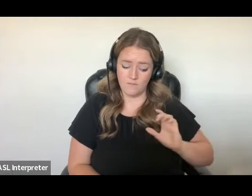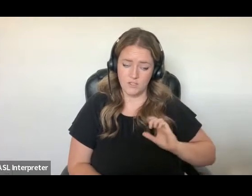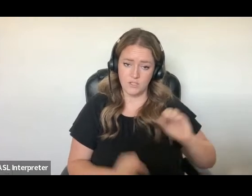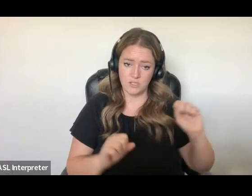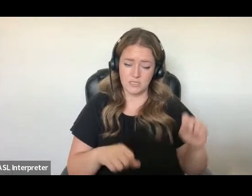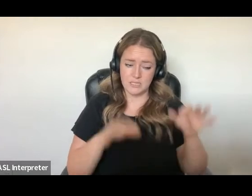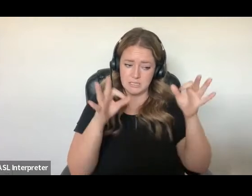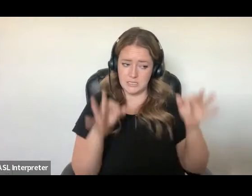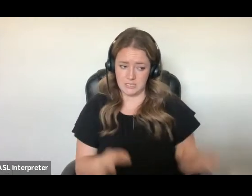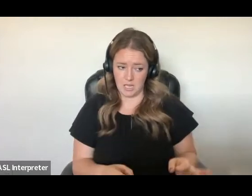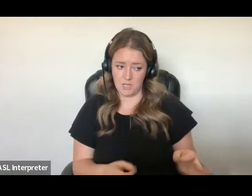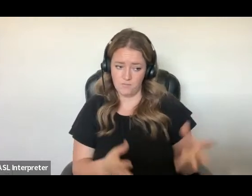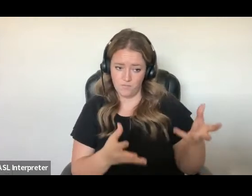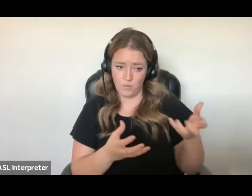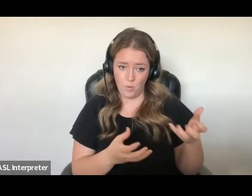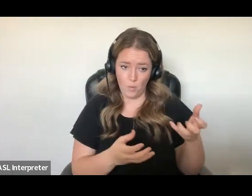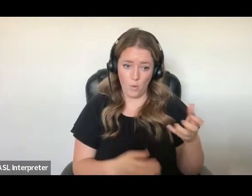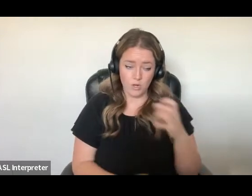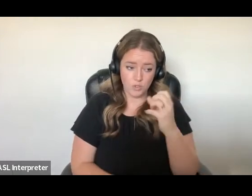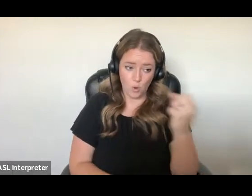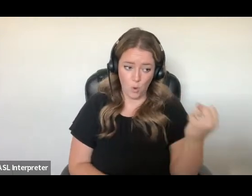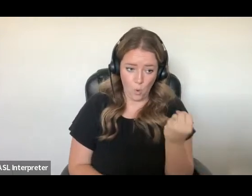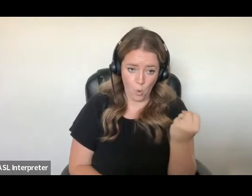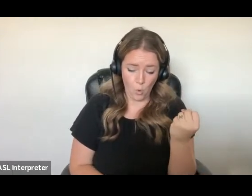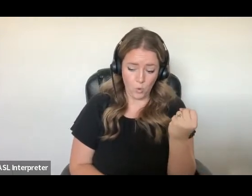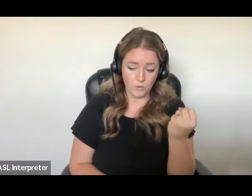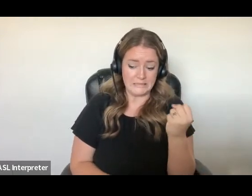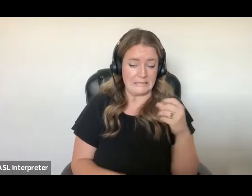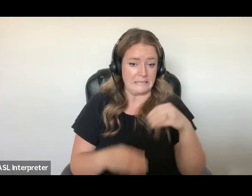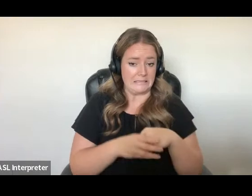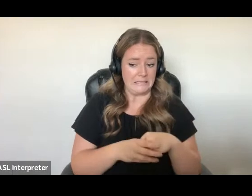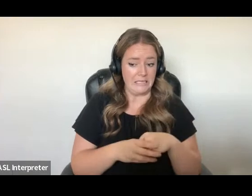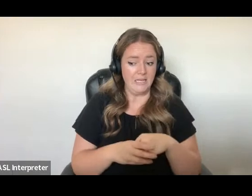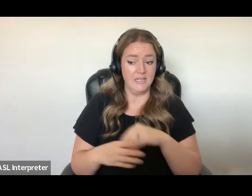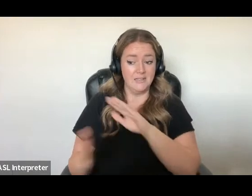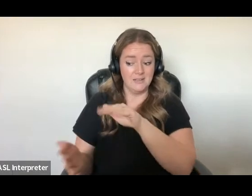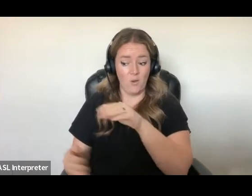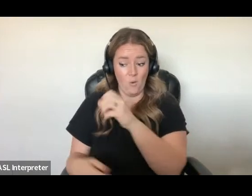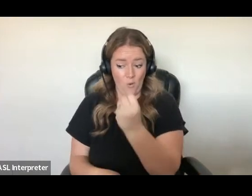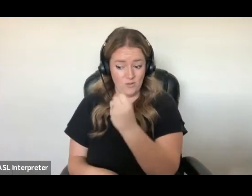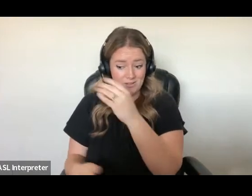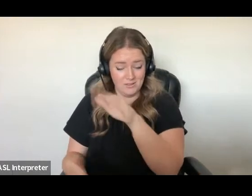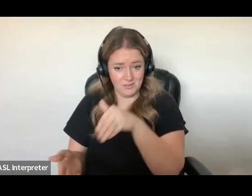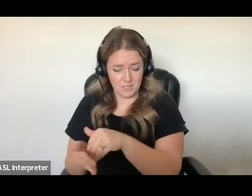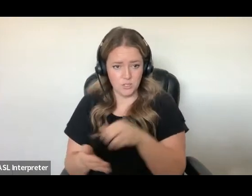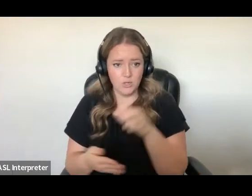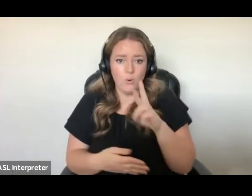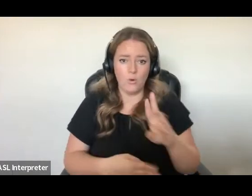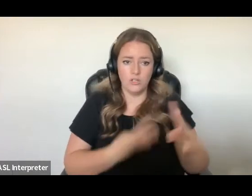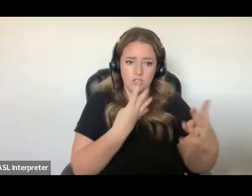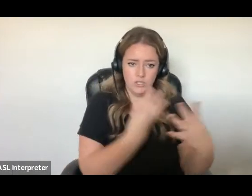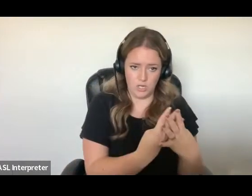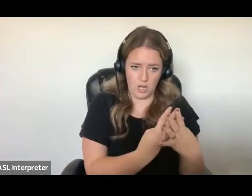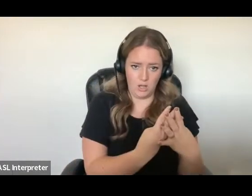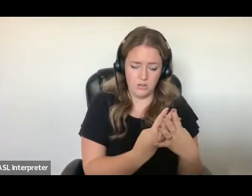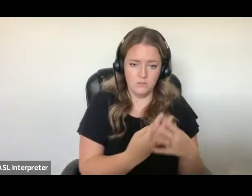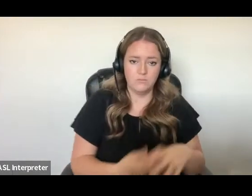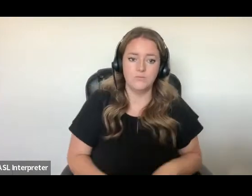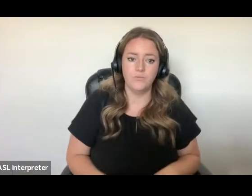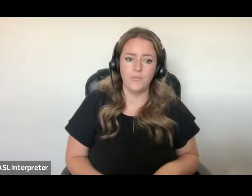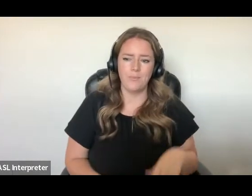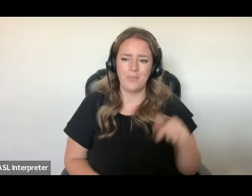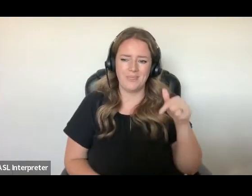in immigration holding centres or in provincial jails. This discretion has been exercised in ways that